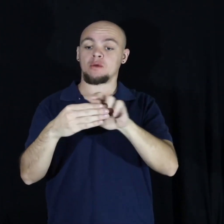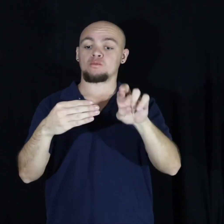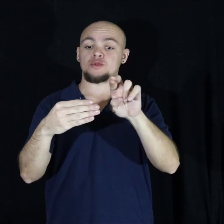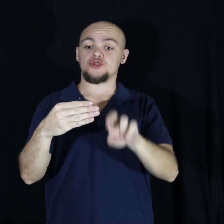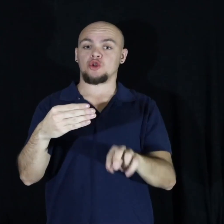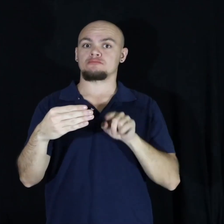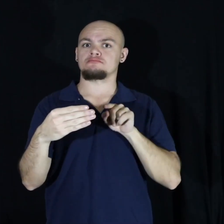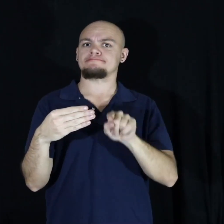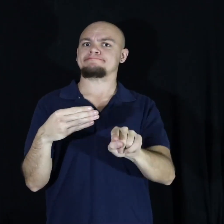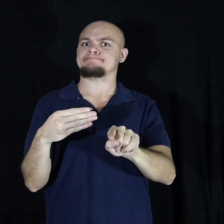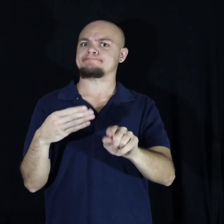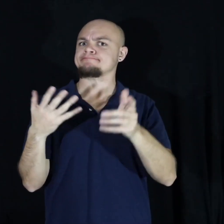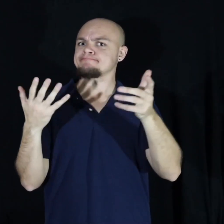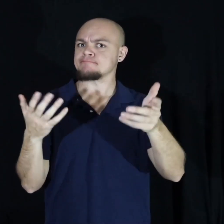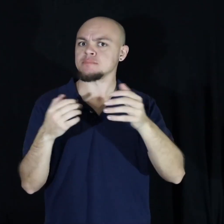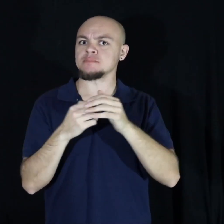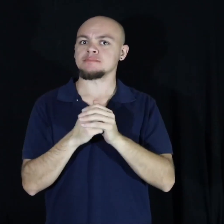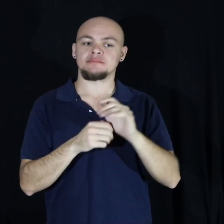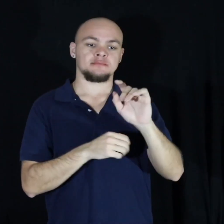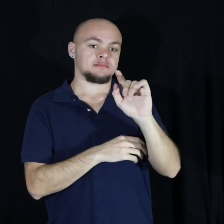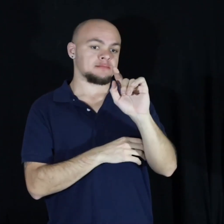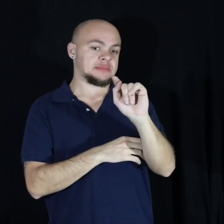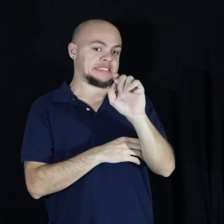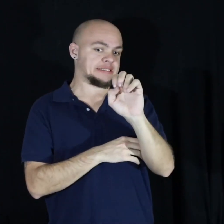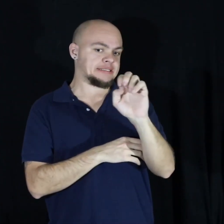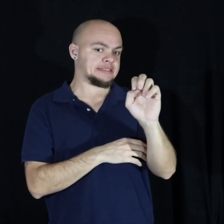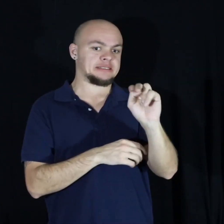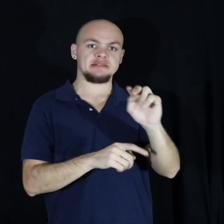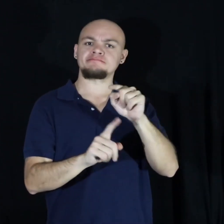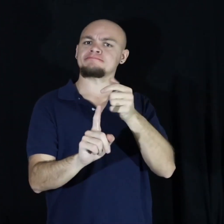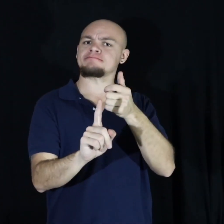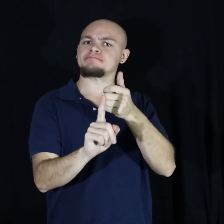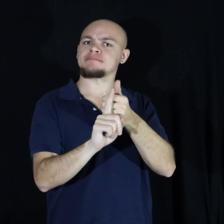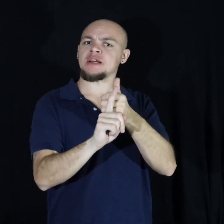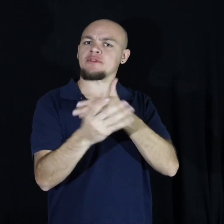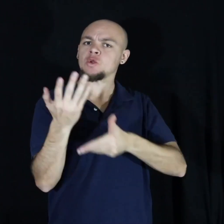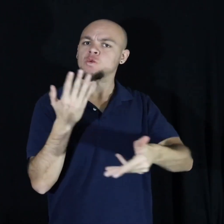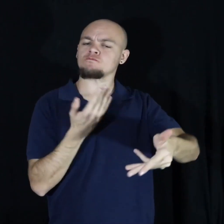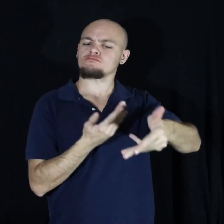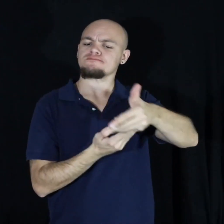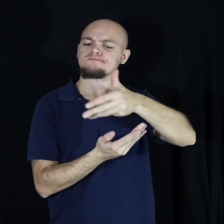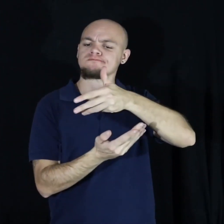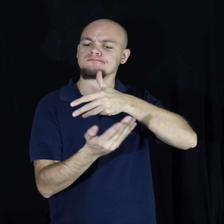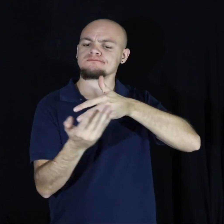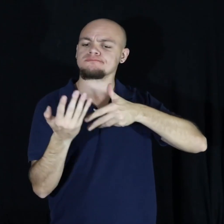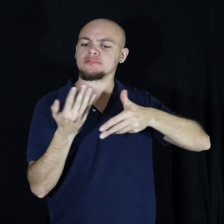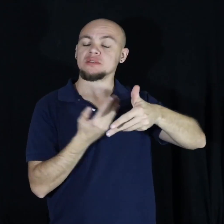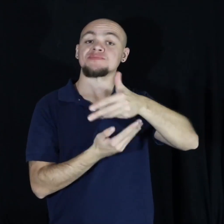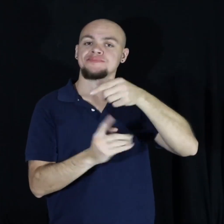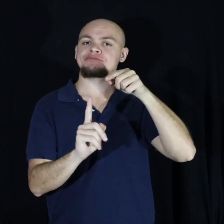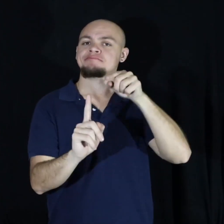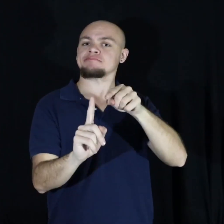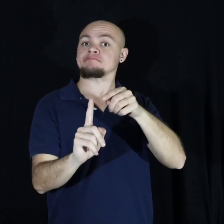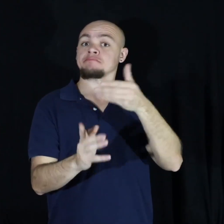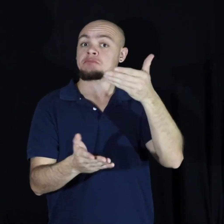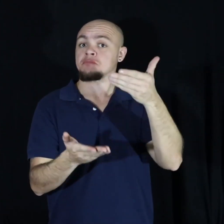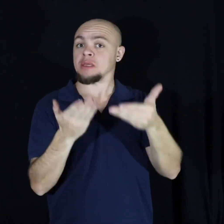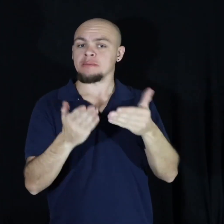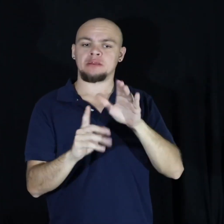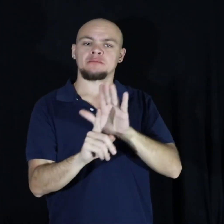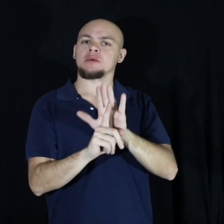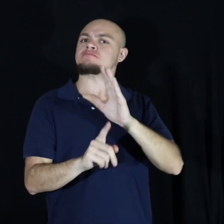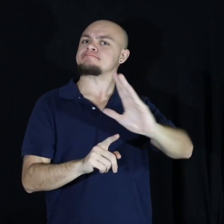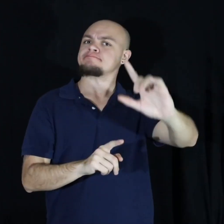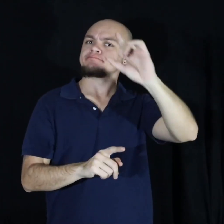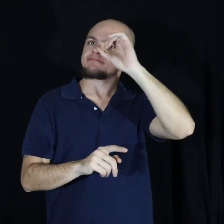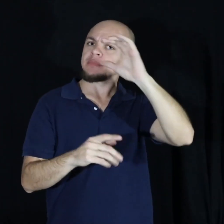this will the teenager being able to socialize and have a possibly better mental health